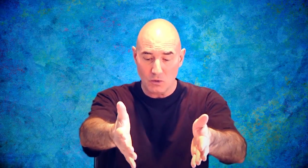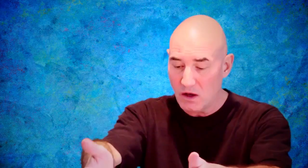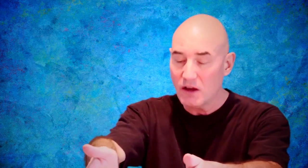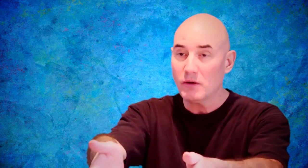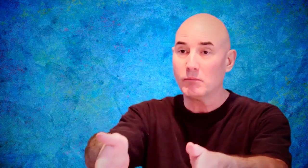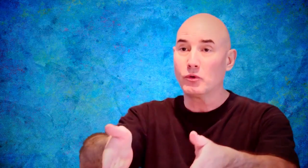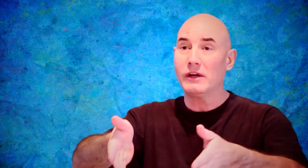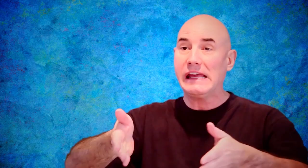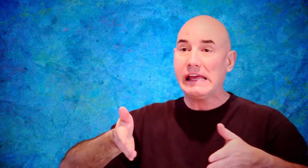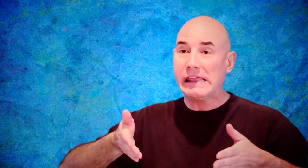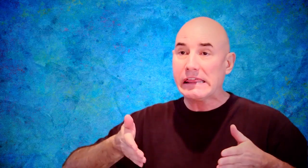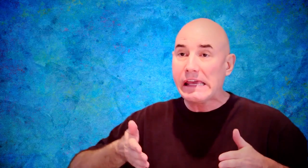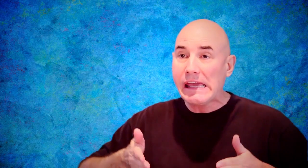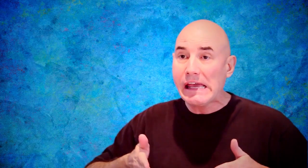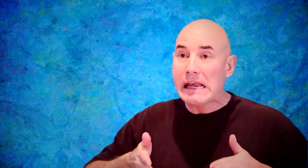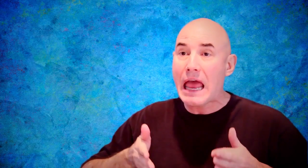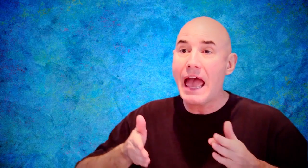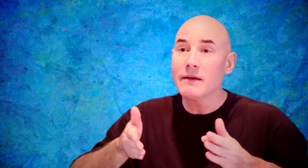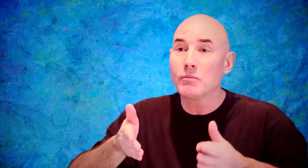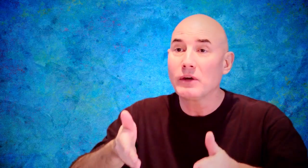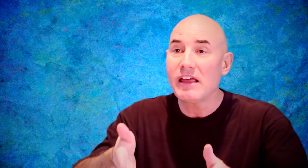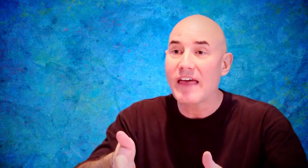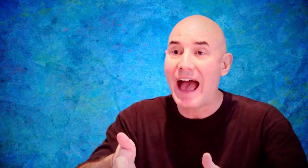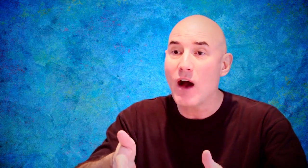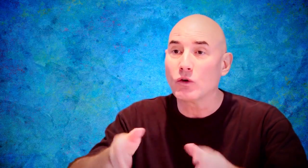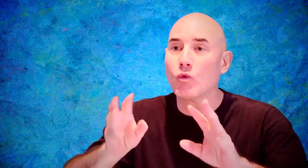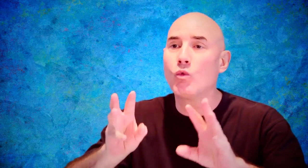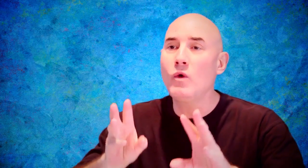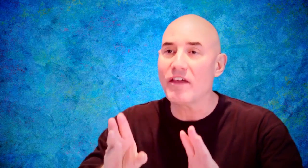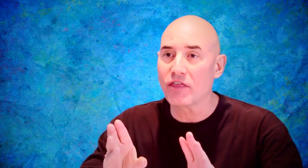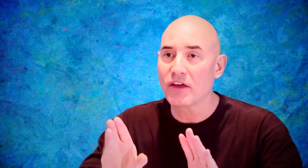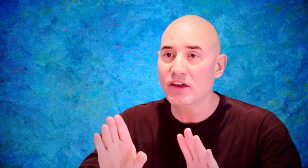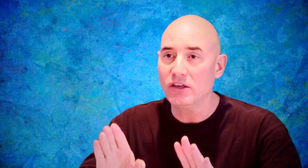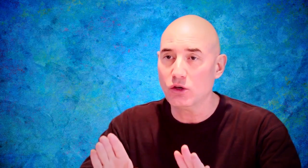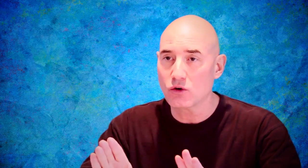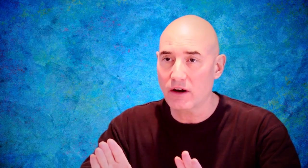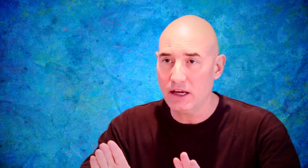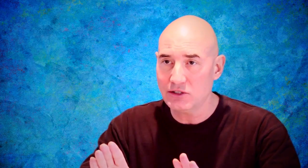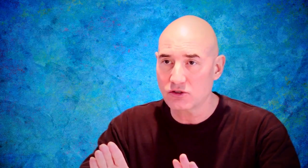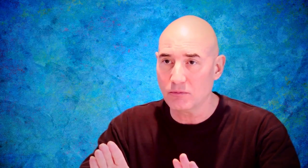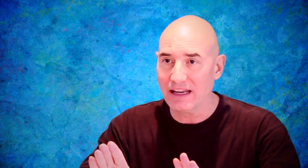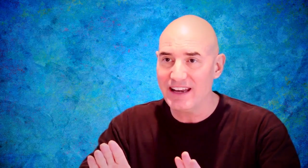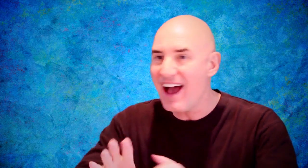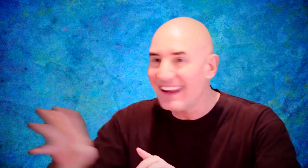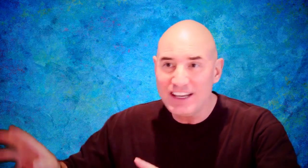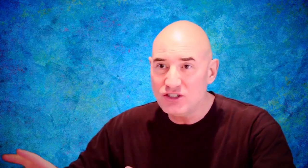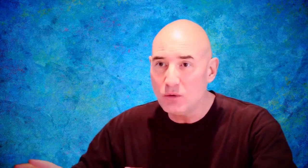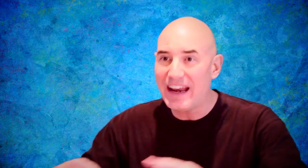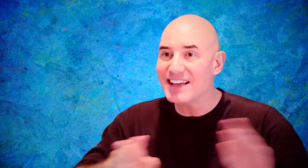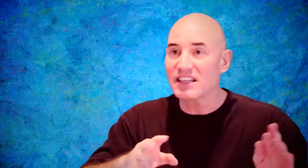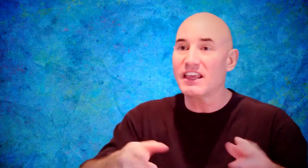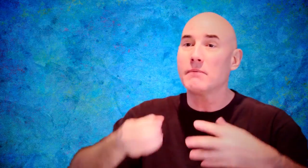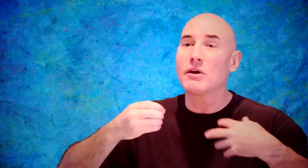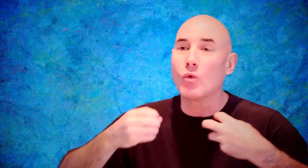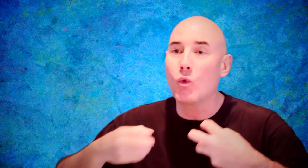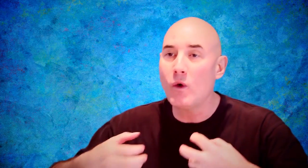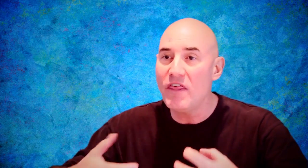breathe in and breathe out with your instrument. Not into it as a thing, but with